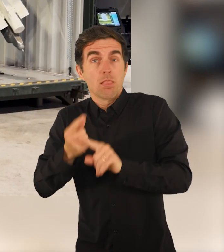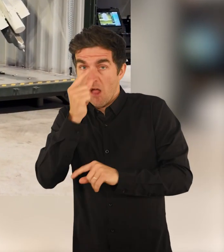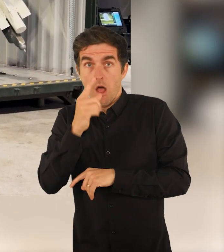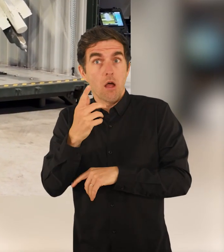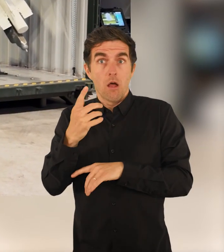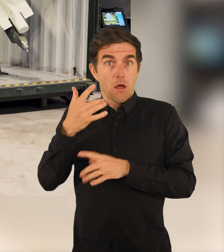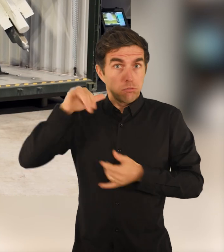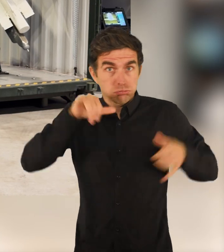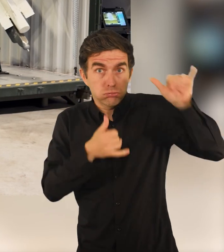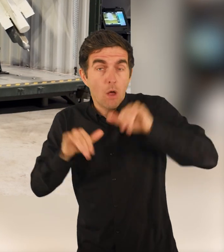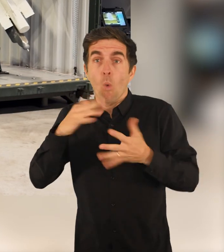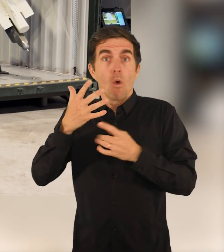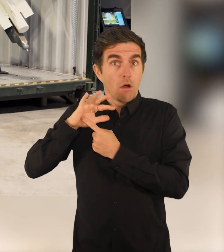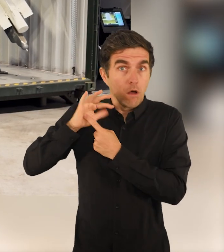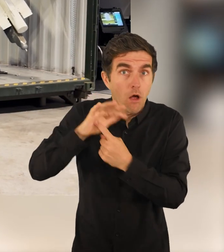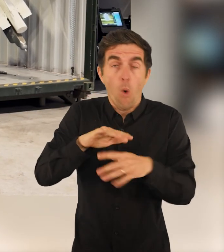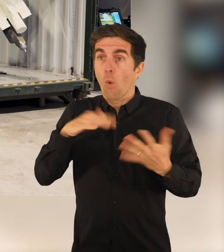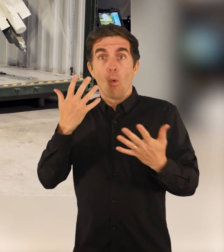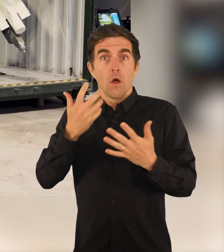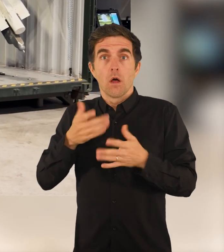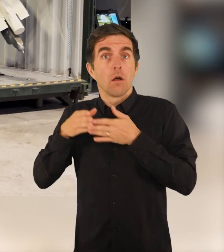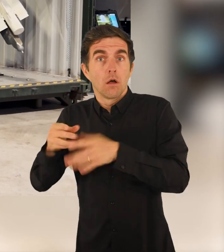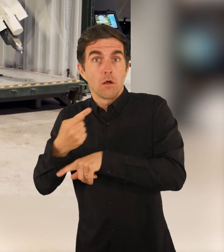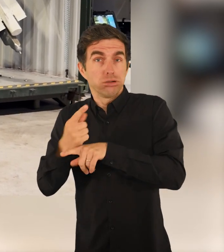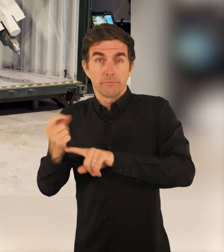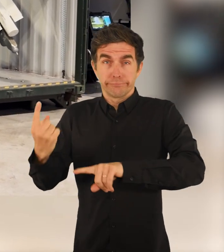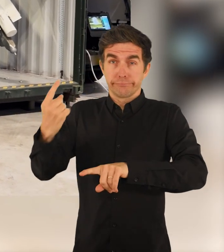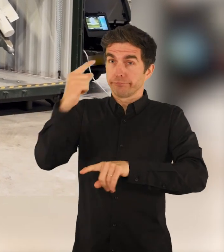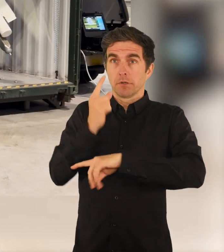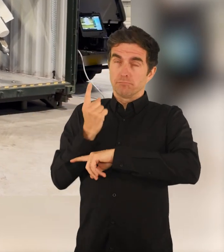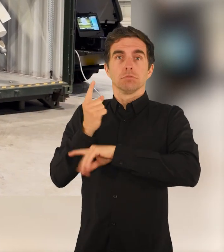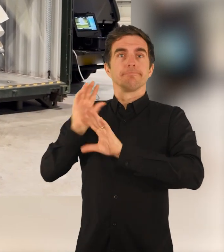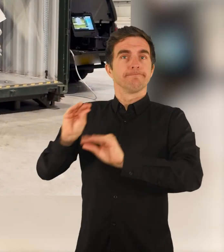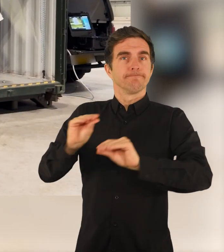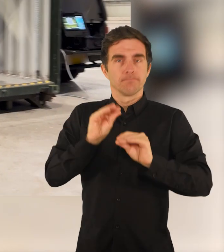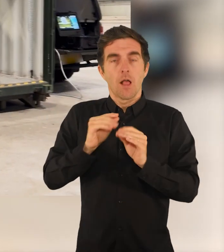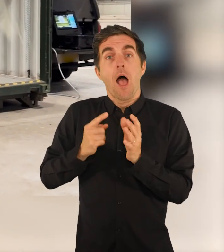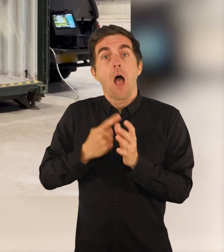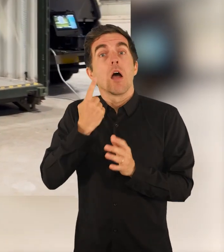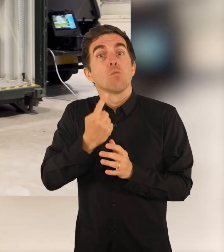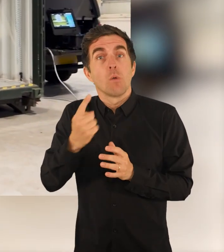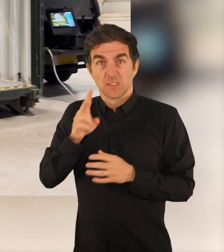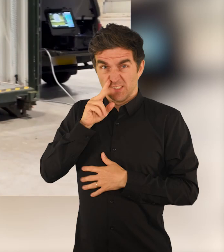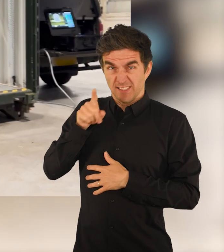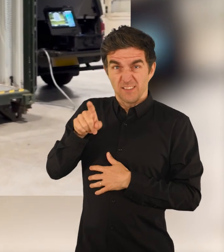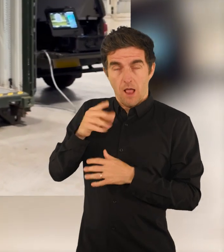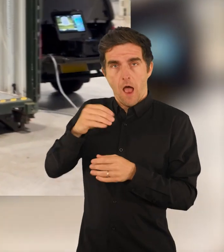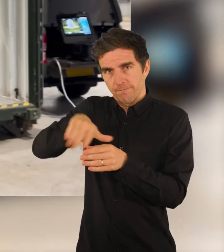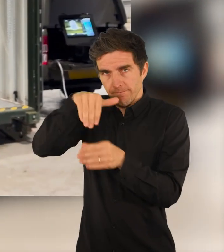helicopters and also potentially cruise missiles. The A-11 missile, as you can see, it's an IR heat